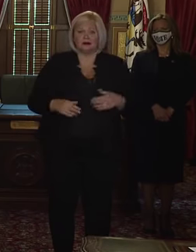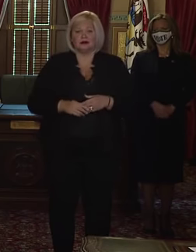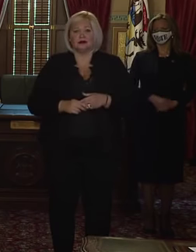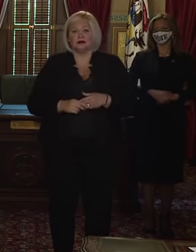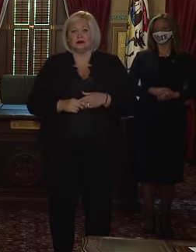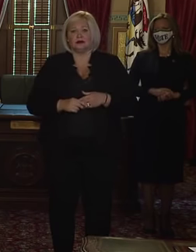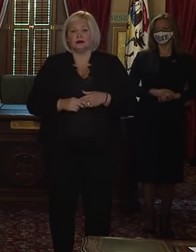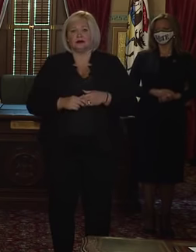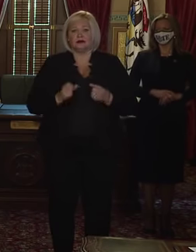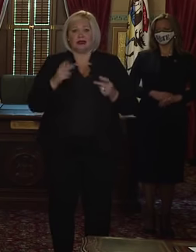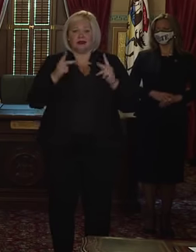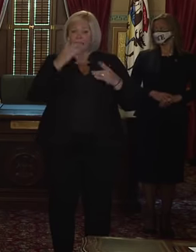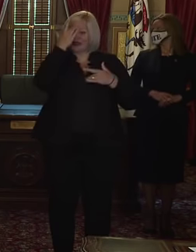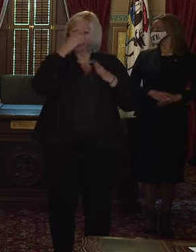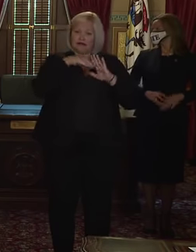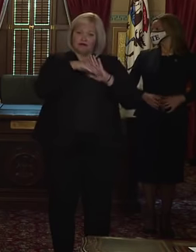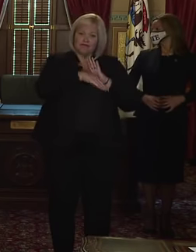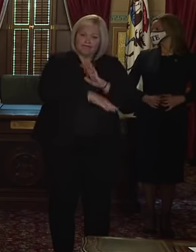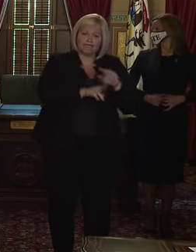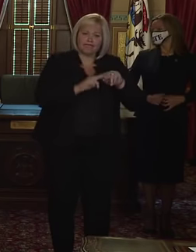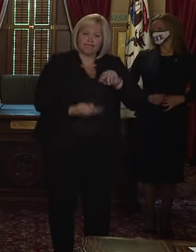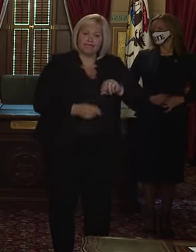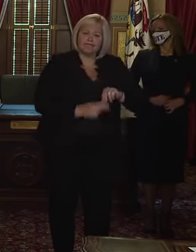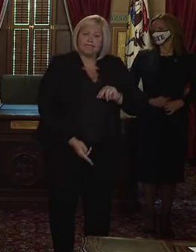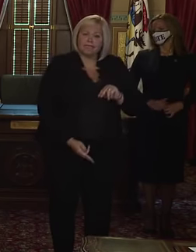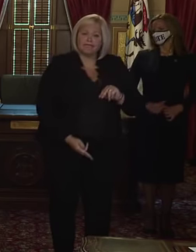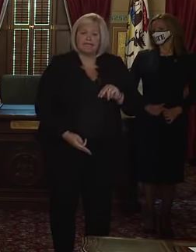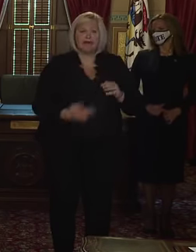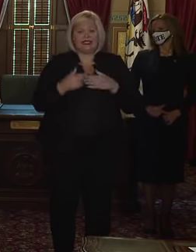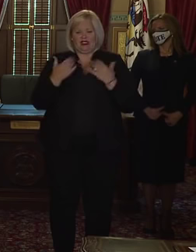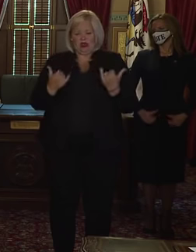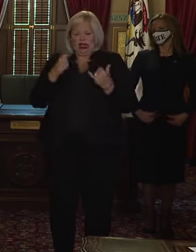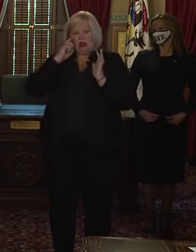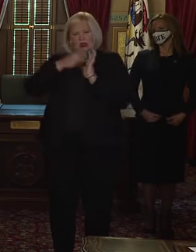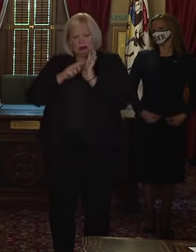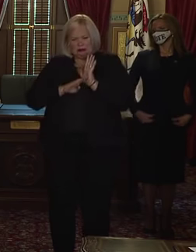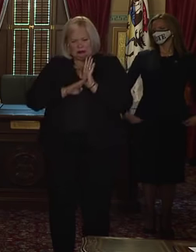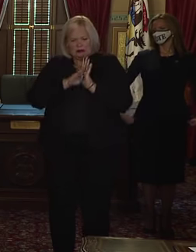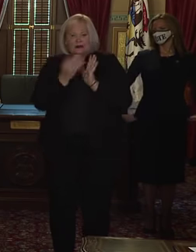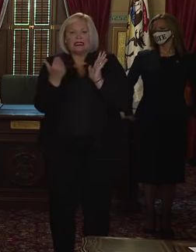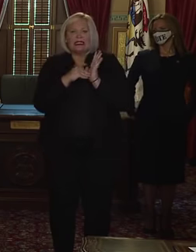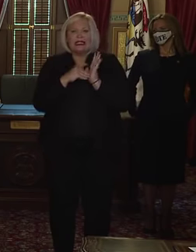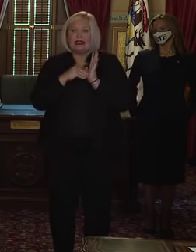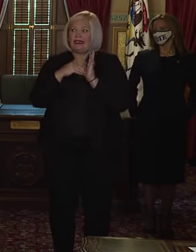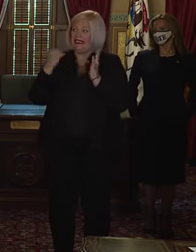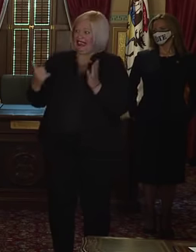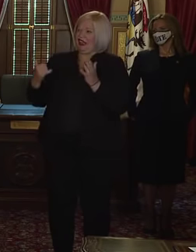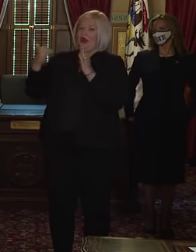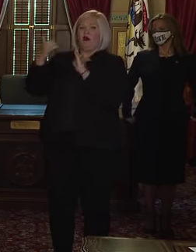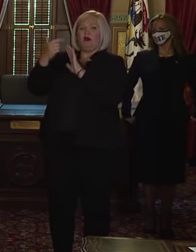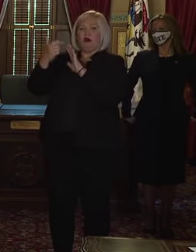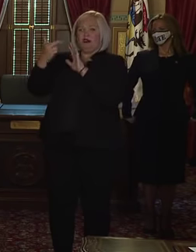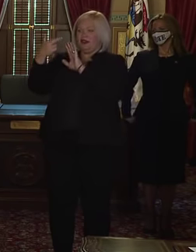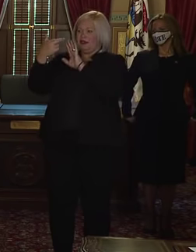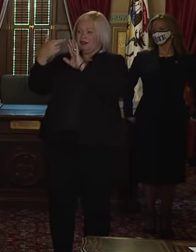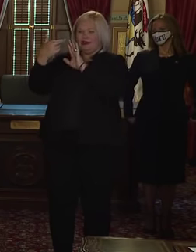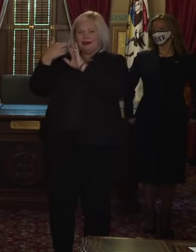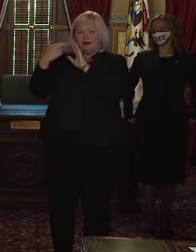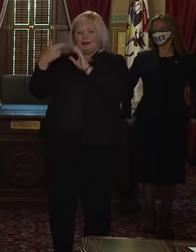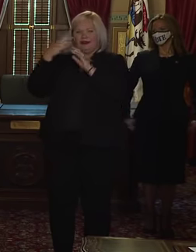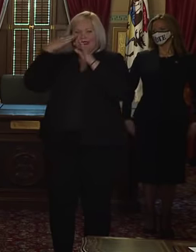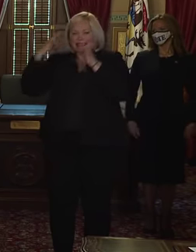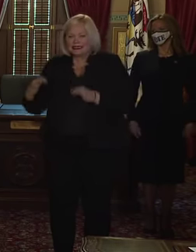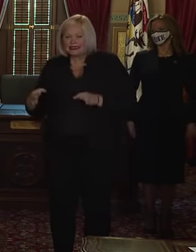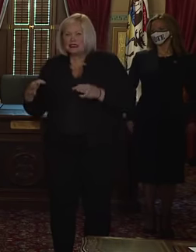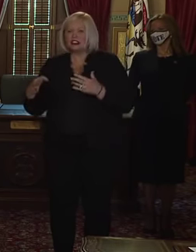concern right now because of where the numbers are and because of this ruling and the chaos that has ensued and the